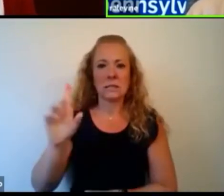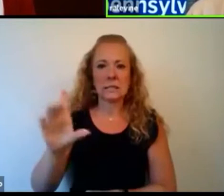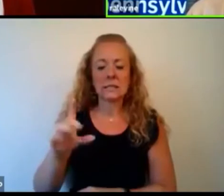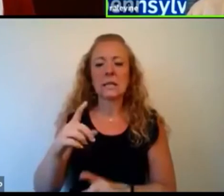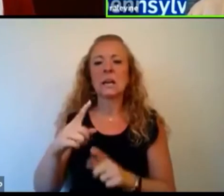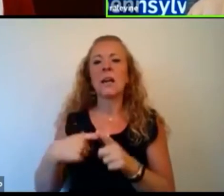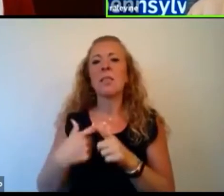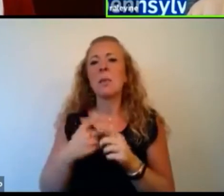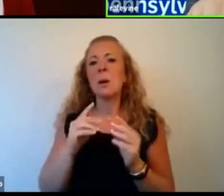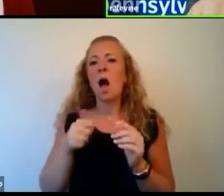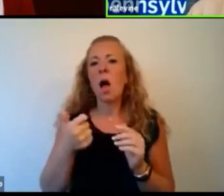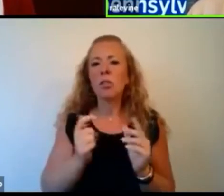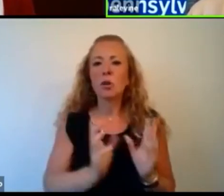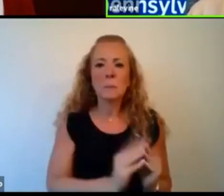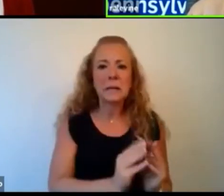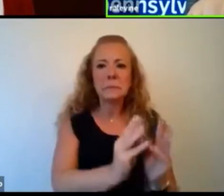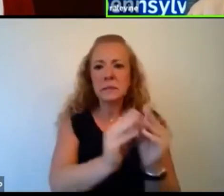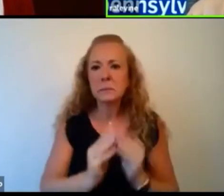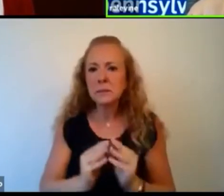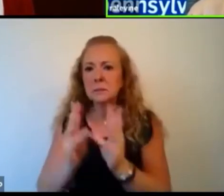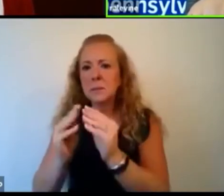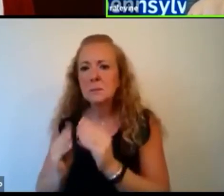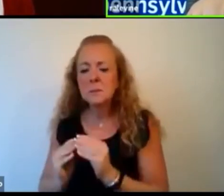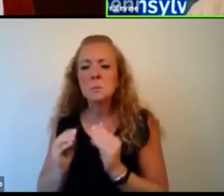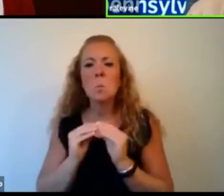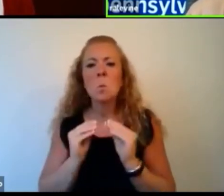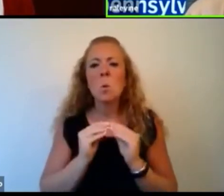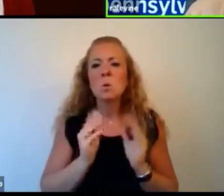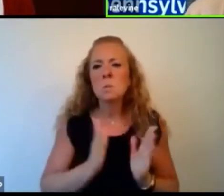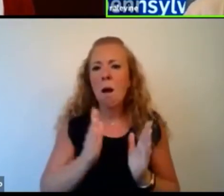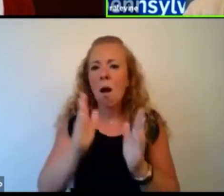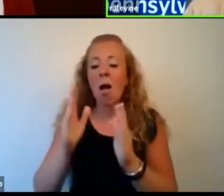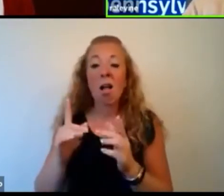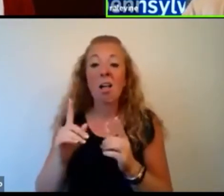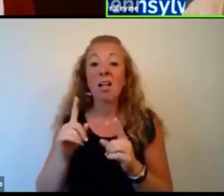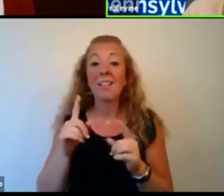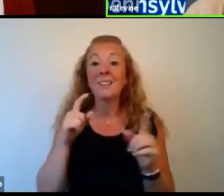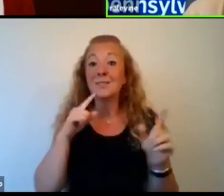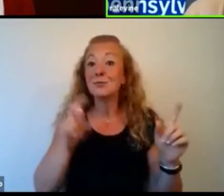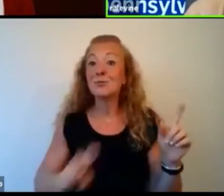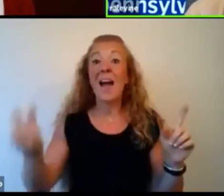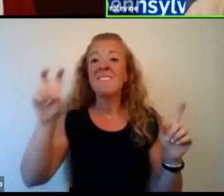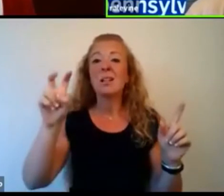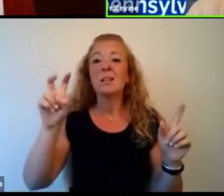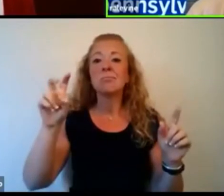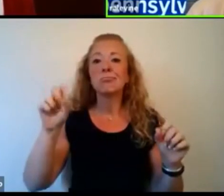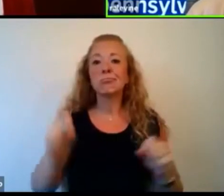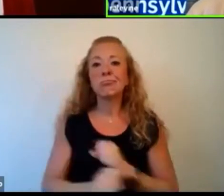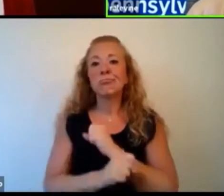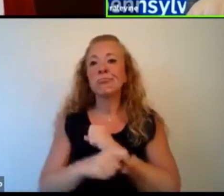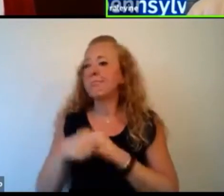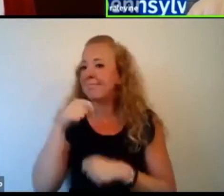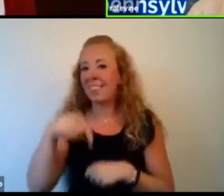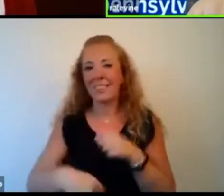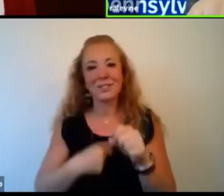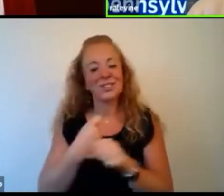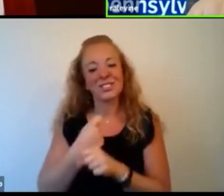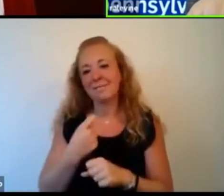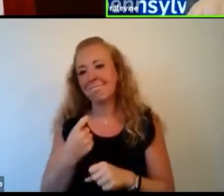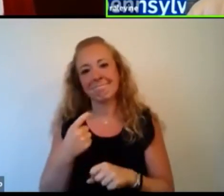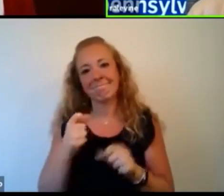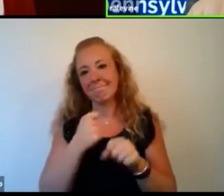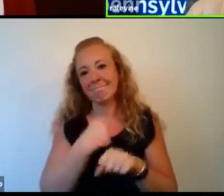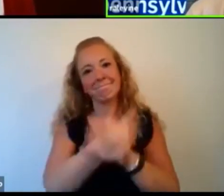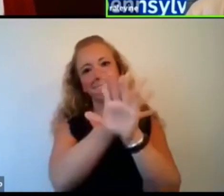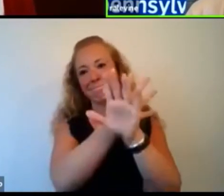smaller meetings and other regional meetings. And all of that is virtual right now. So I will not get to travel